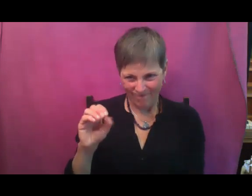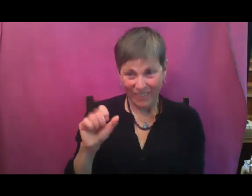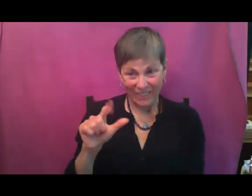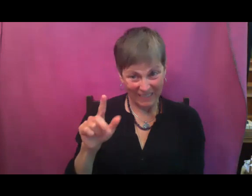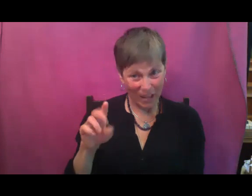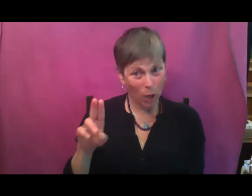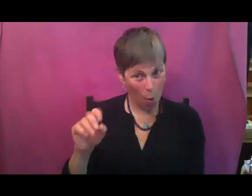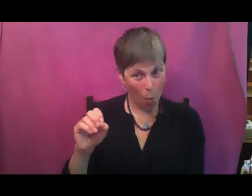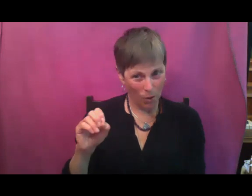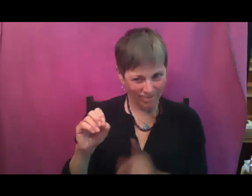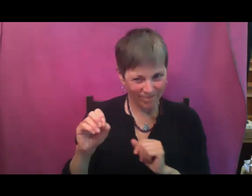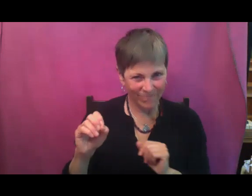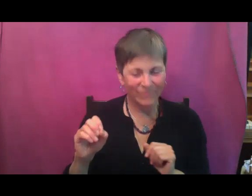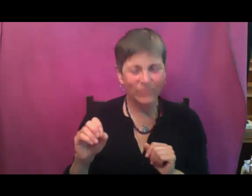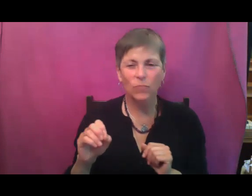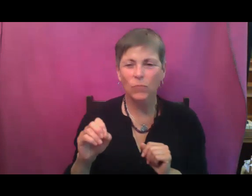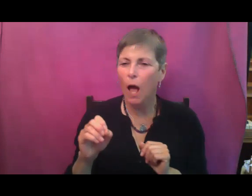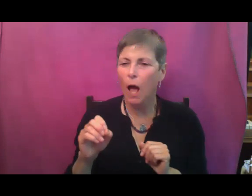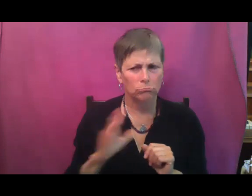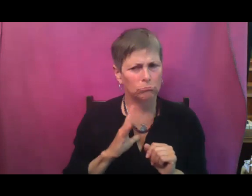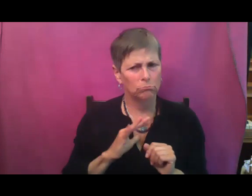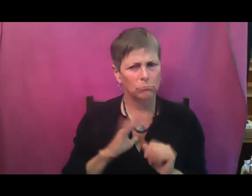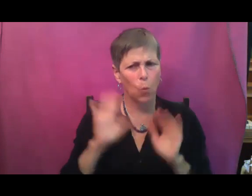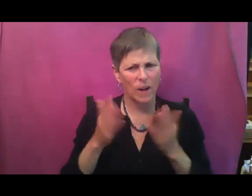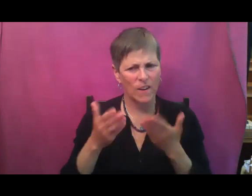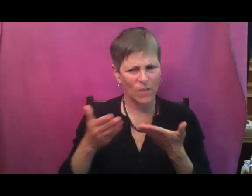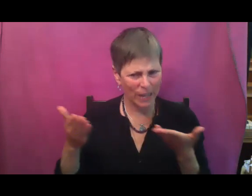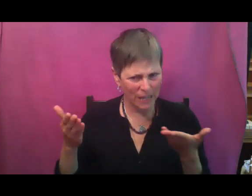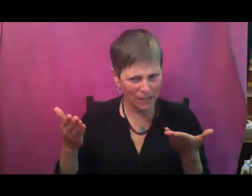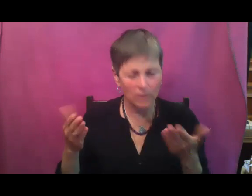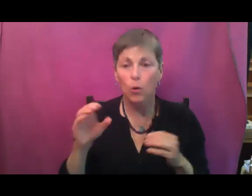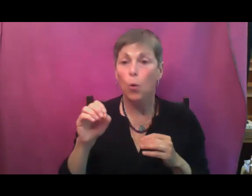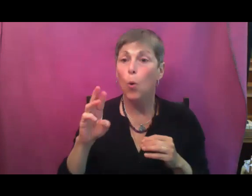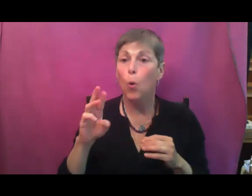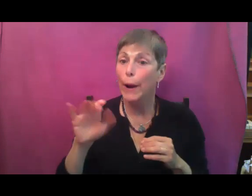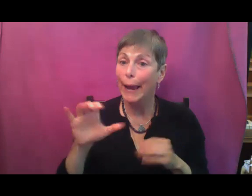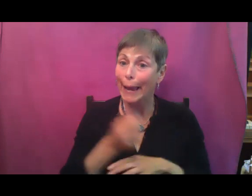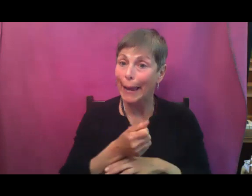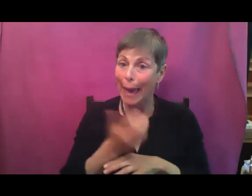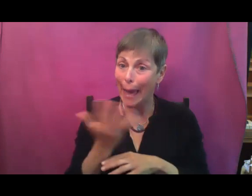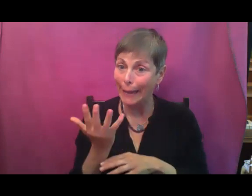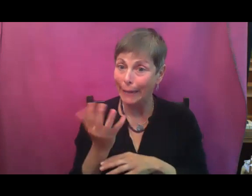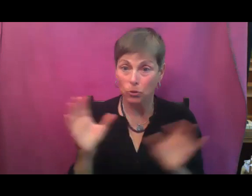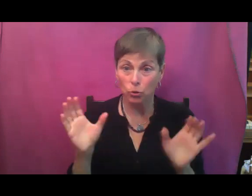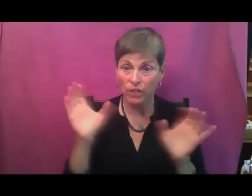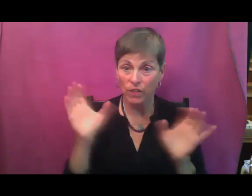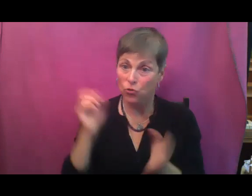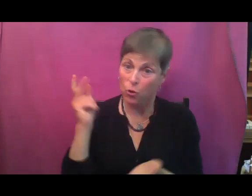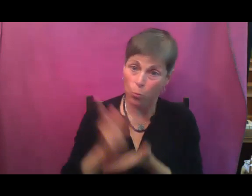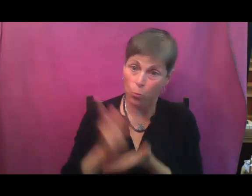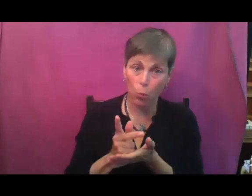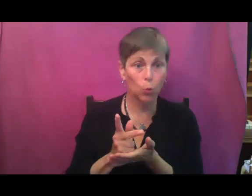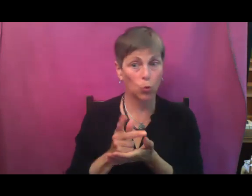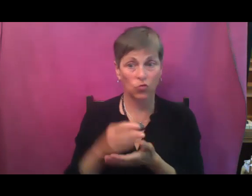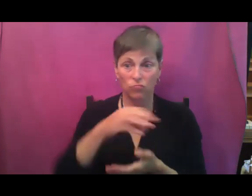crumbles of it. And it's an OMRI approved and organic certification approved product that is